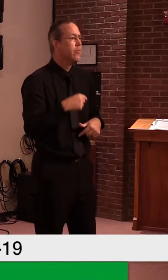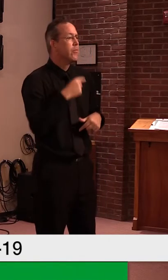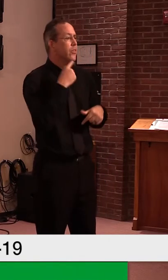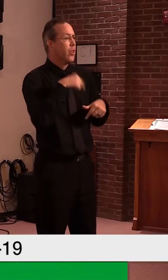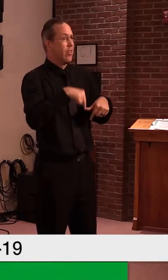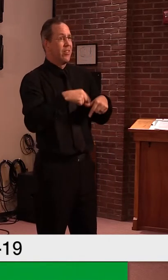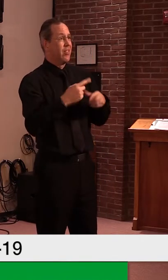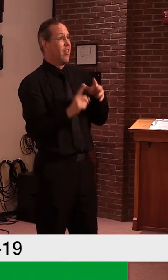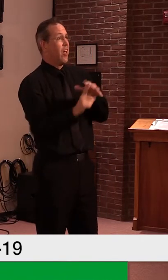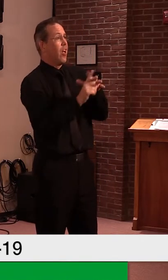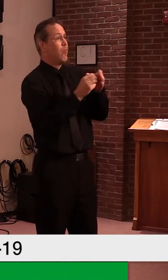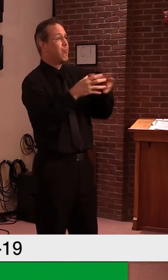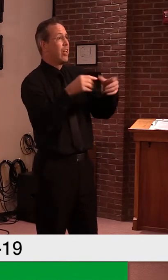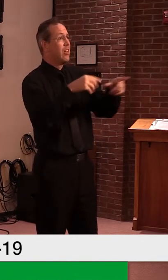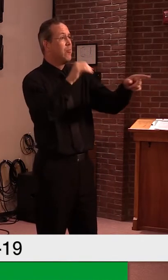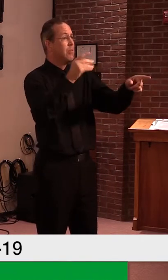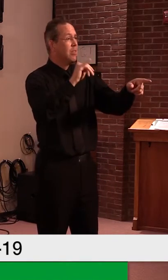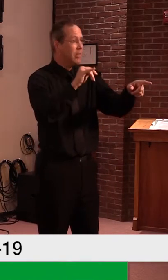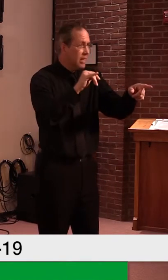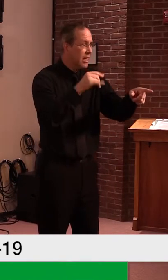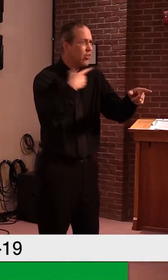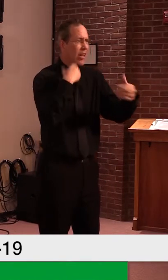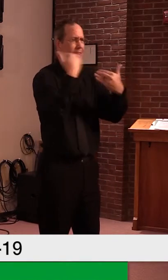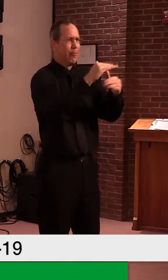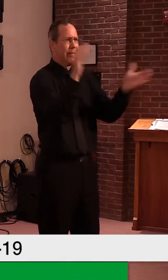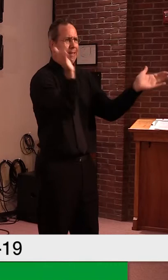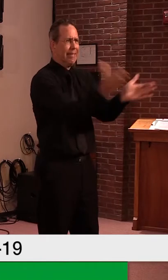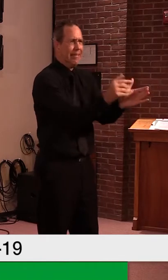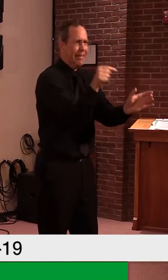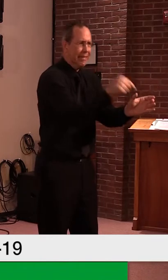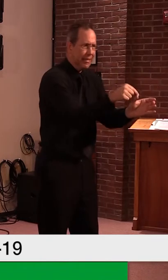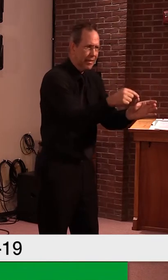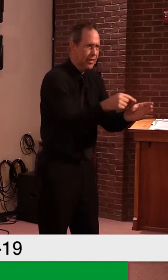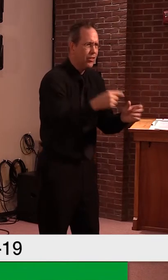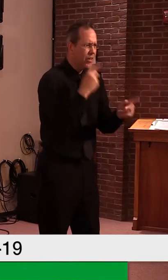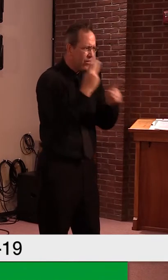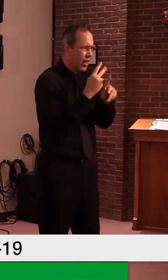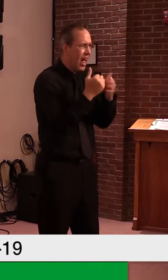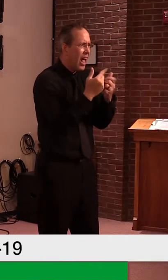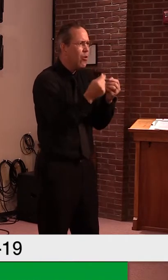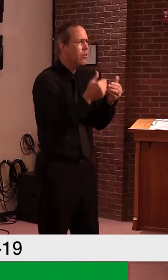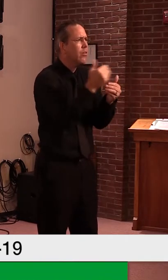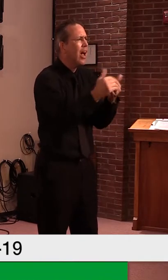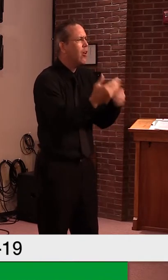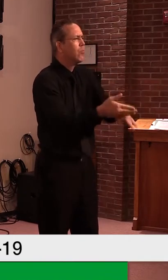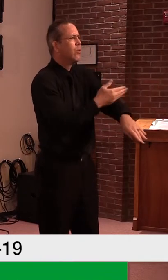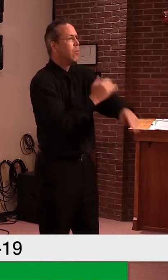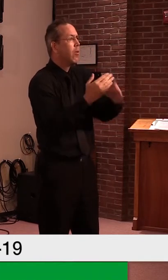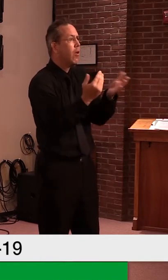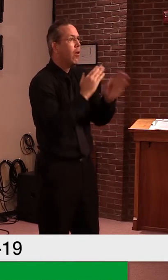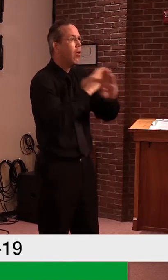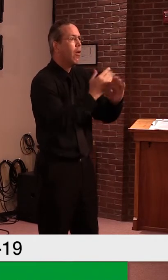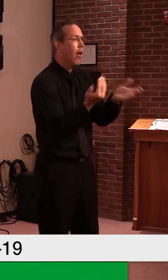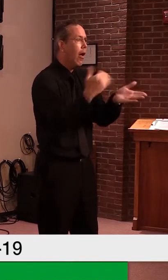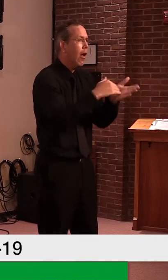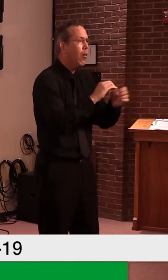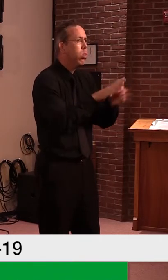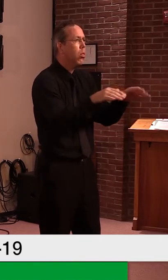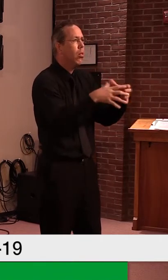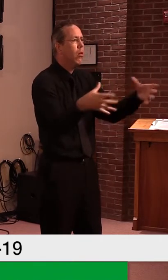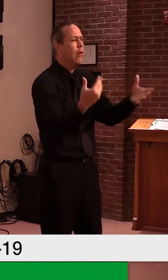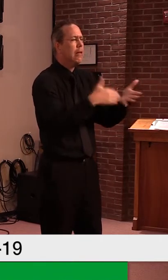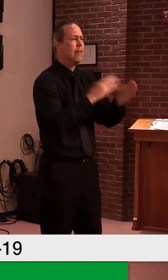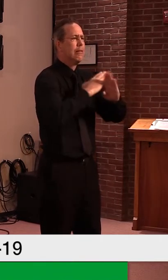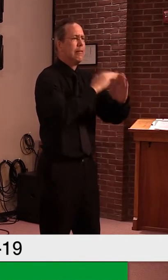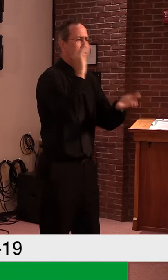and contain it and dissect what we need to do better as we go forward. So, um, is that enough update?